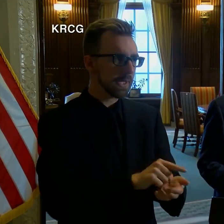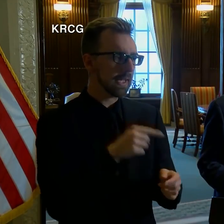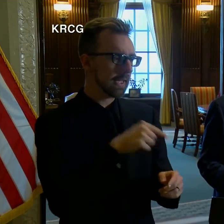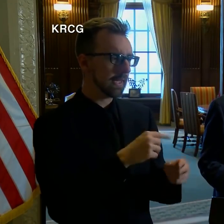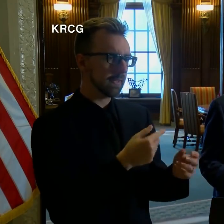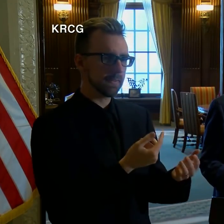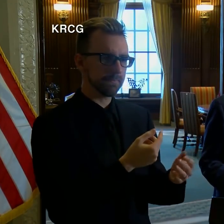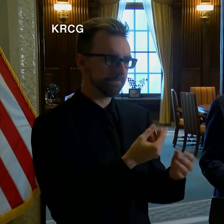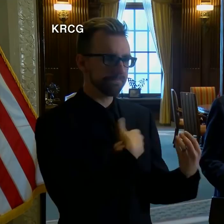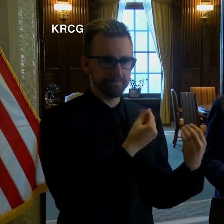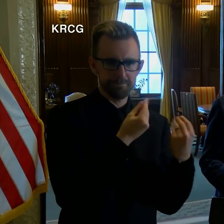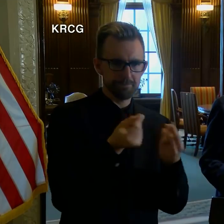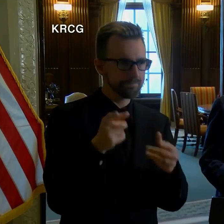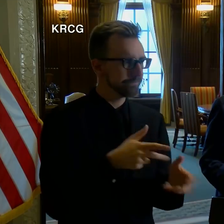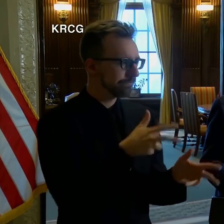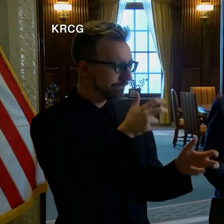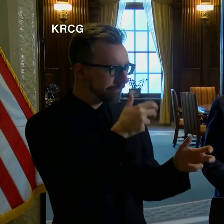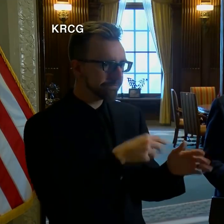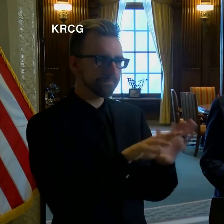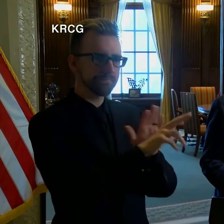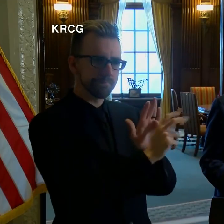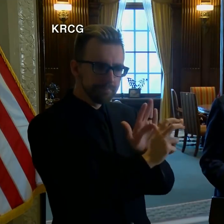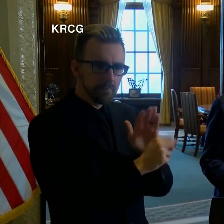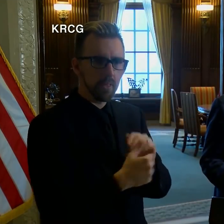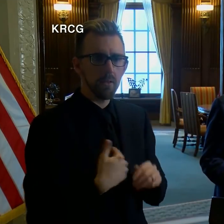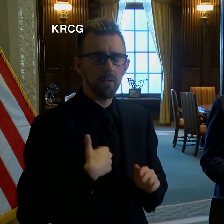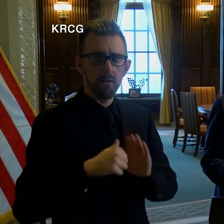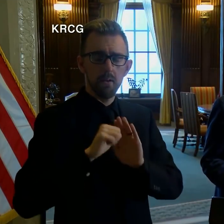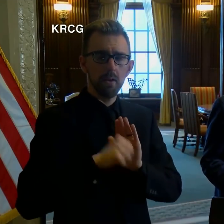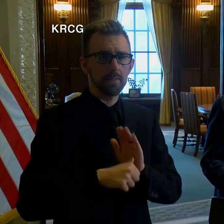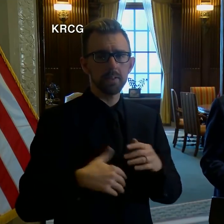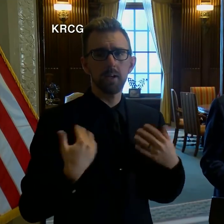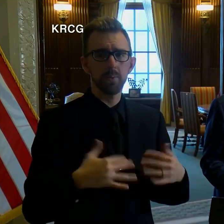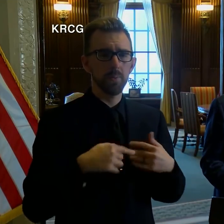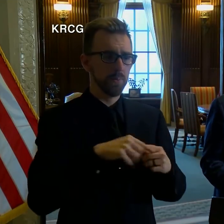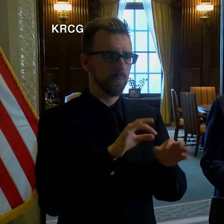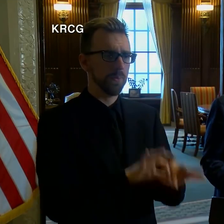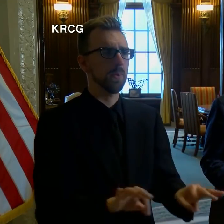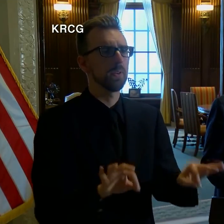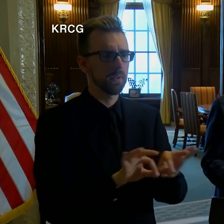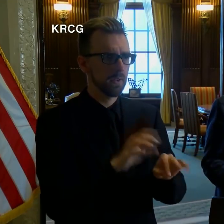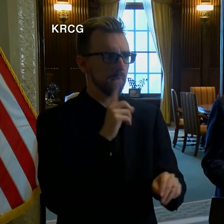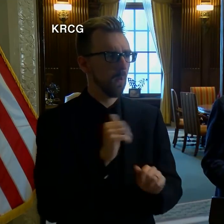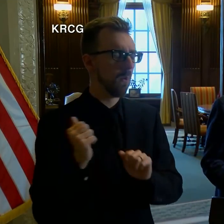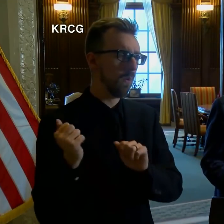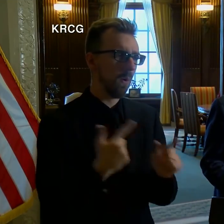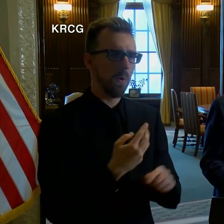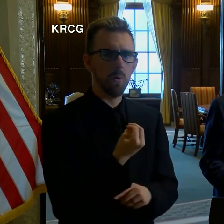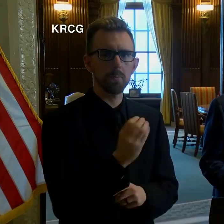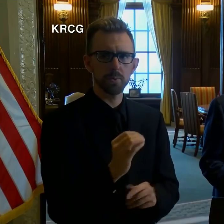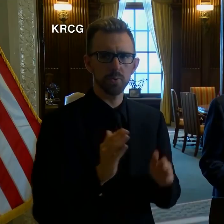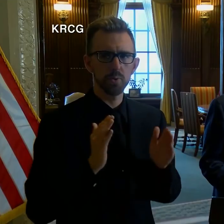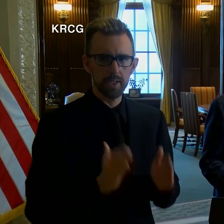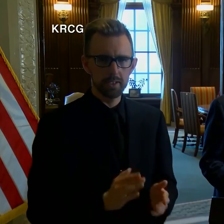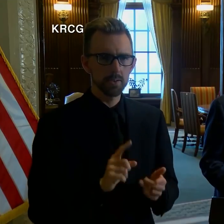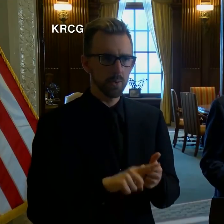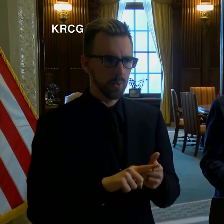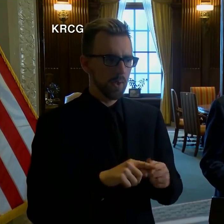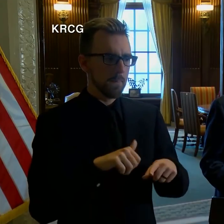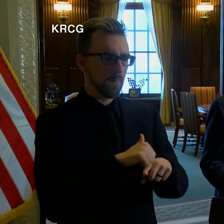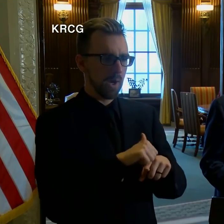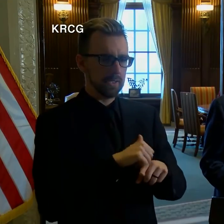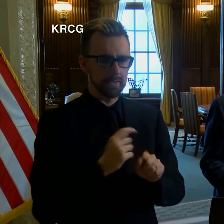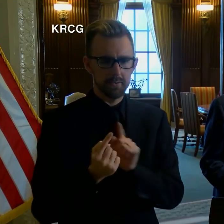briefings. I cannot emphasize enough how critical it is for all Missourians to practice